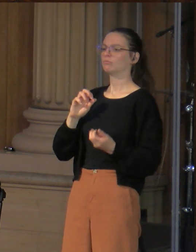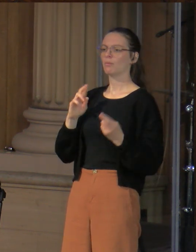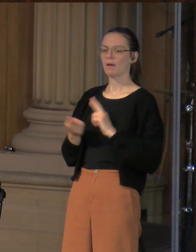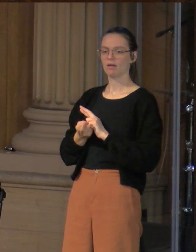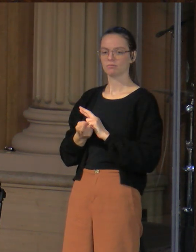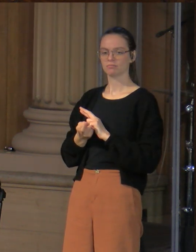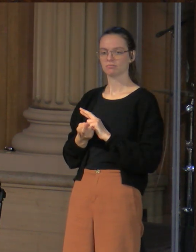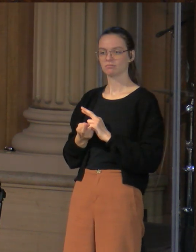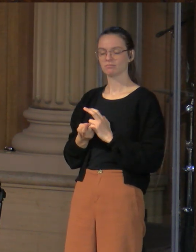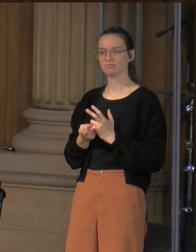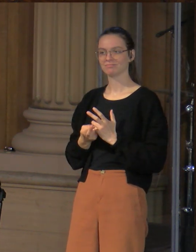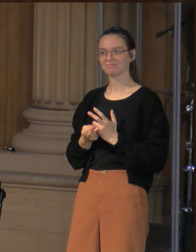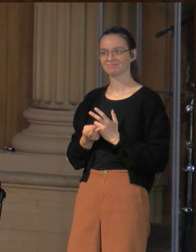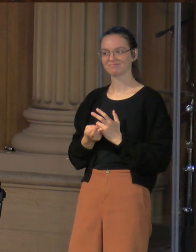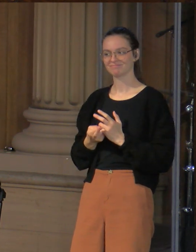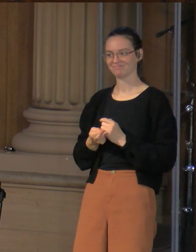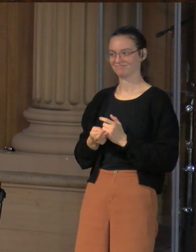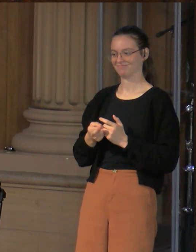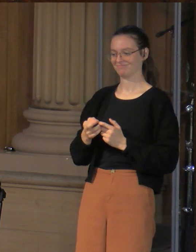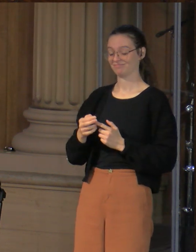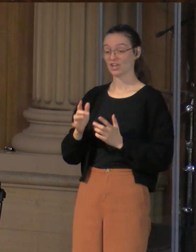And Jesus says, that's the only sign that I'm going to give you.